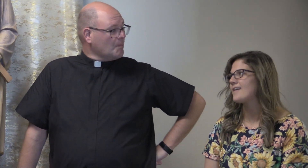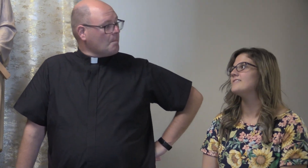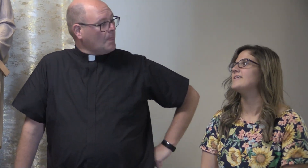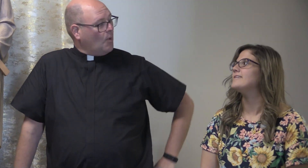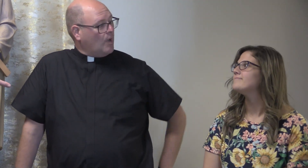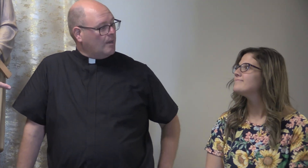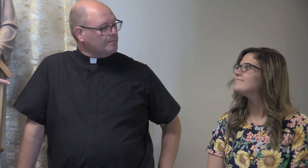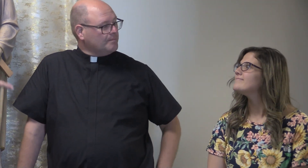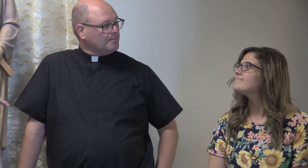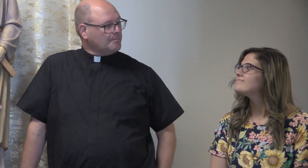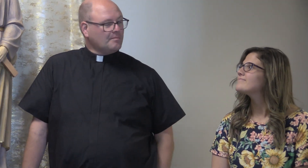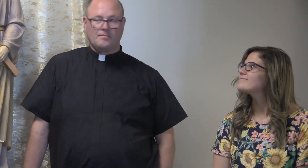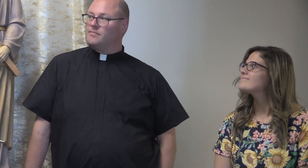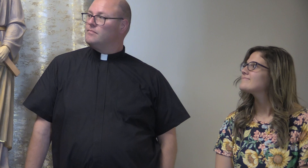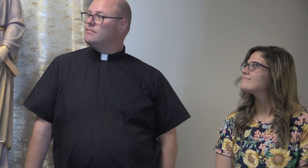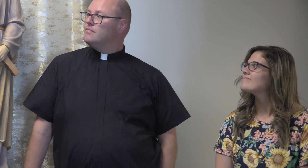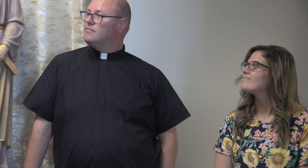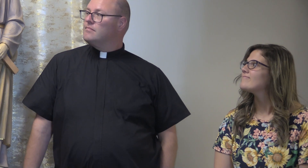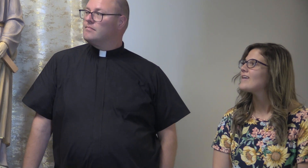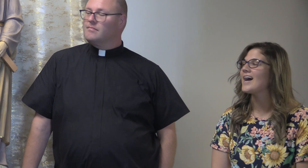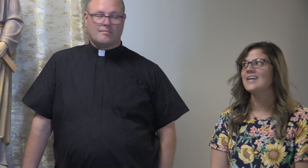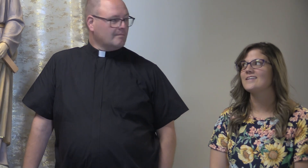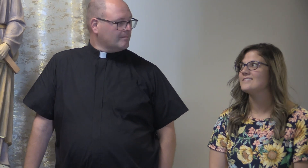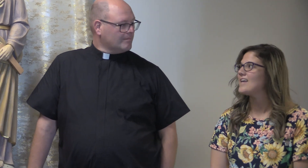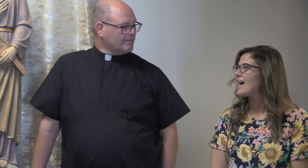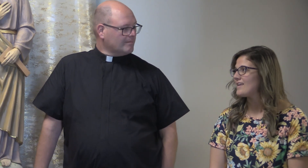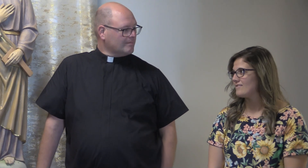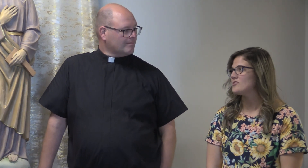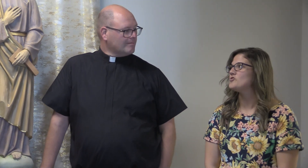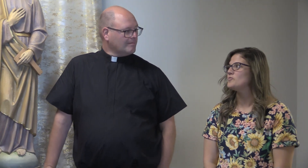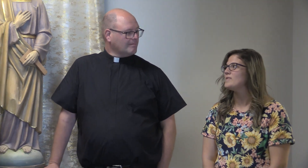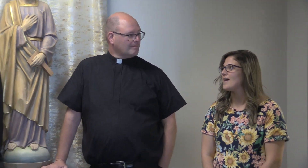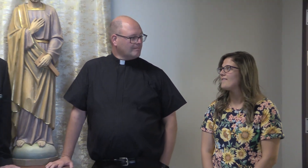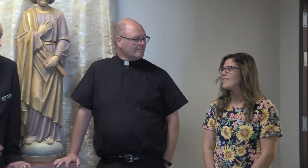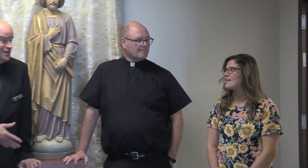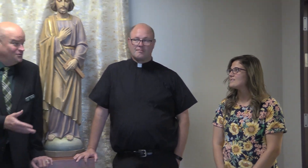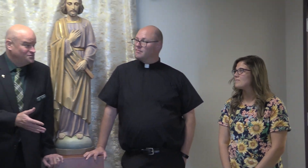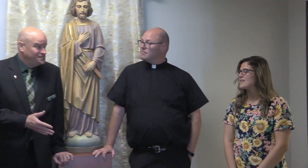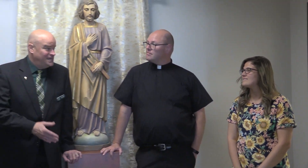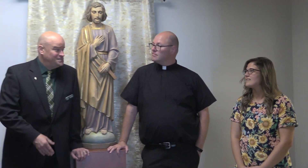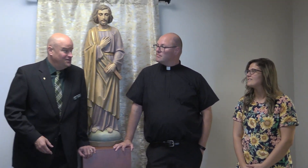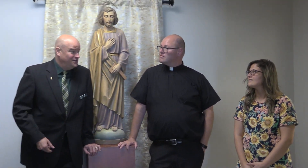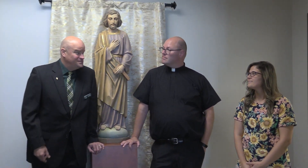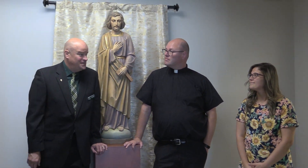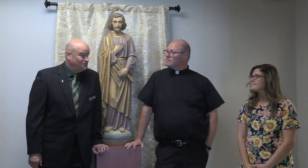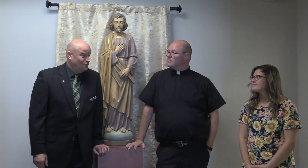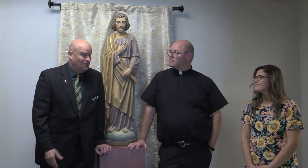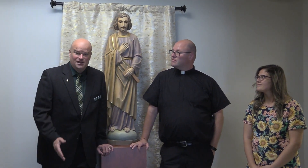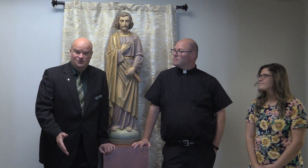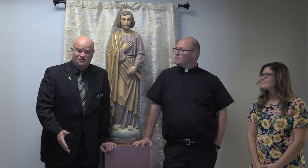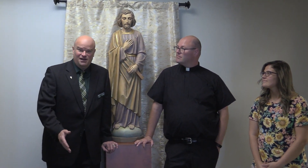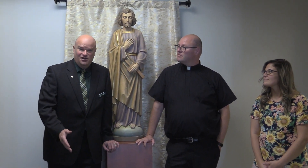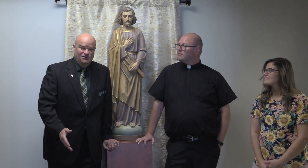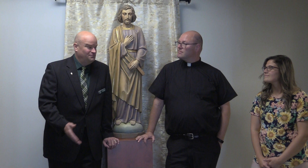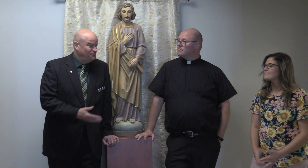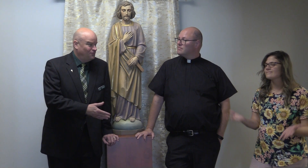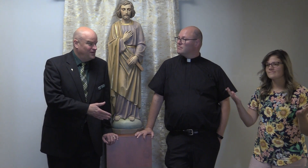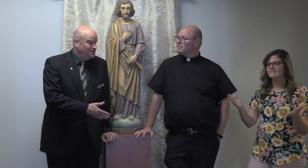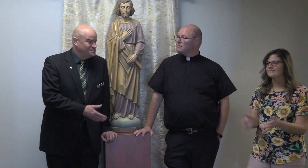Do you know that's the largest prep school that we've had since I've been here? I assume blows the record away, which was last year. That was 84, and now we've got 100. Before that, it was